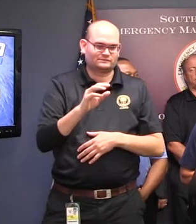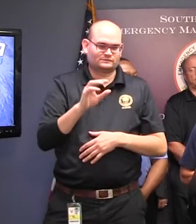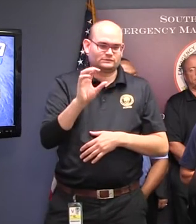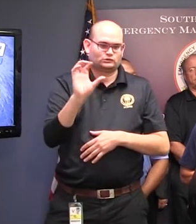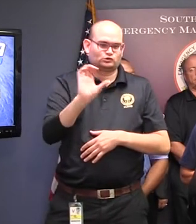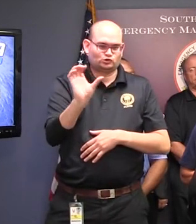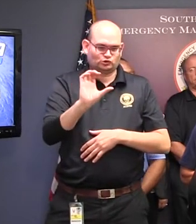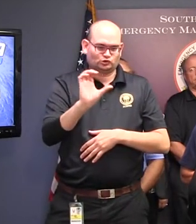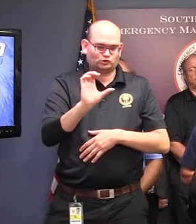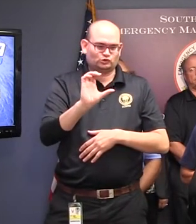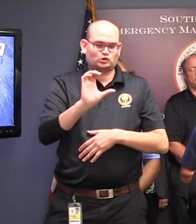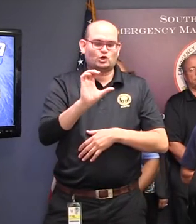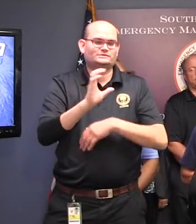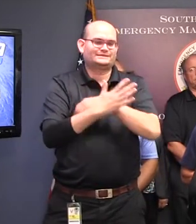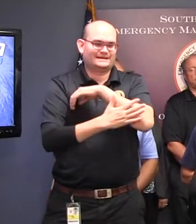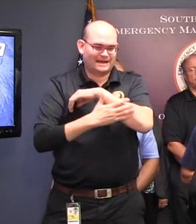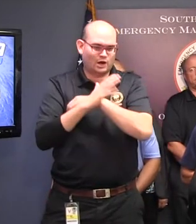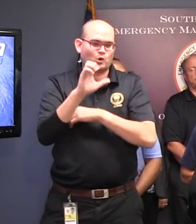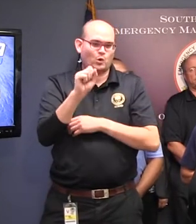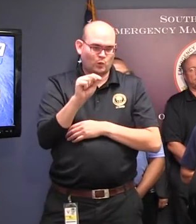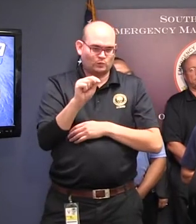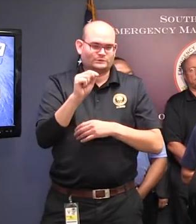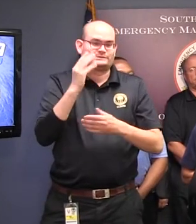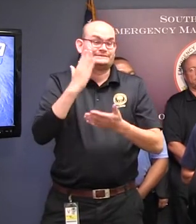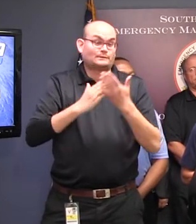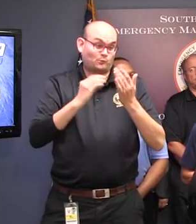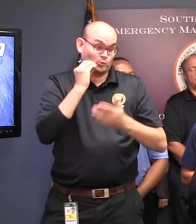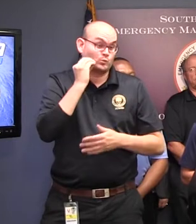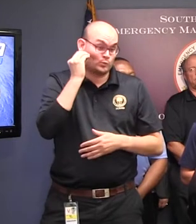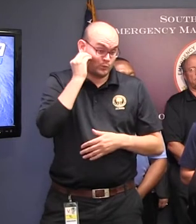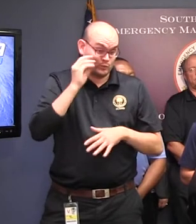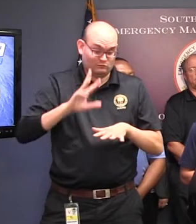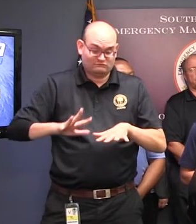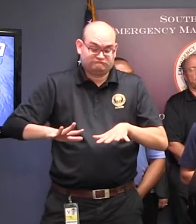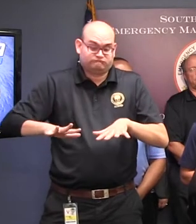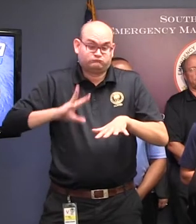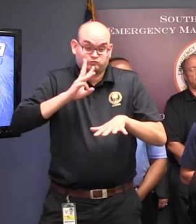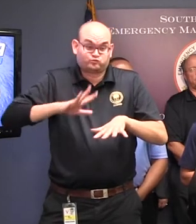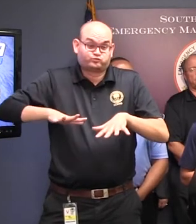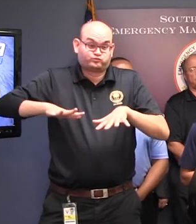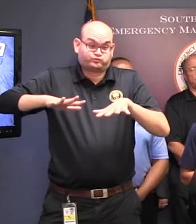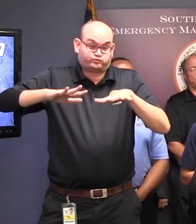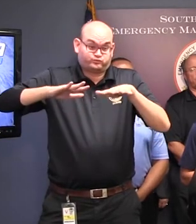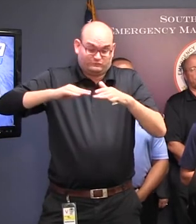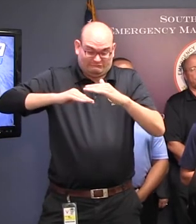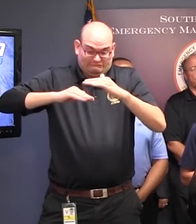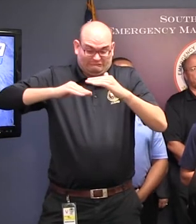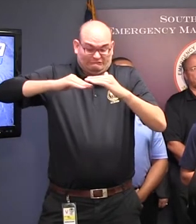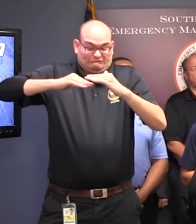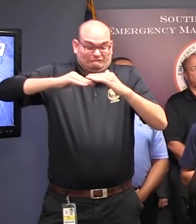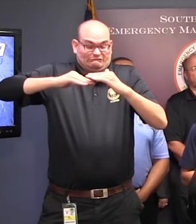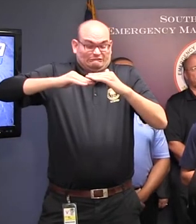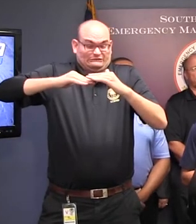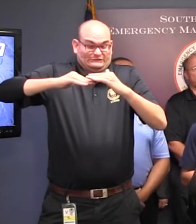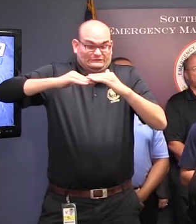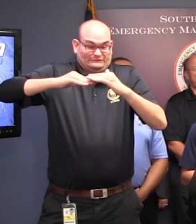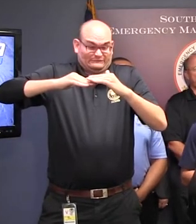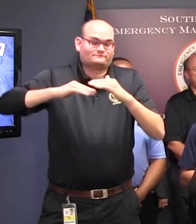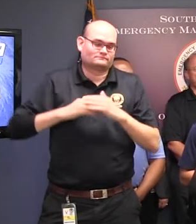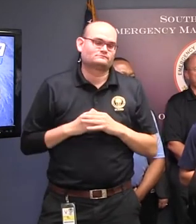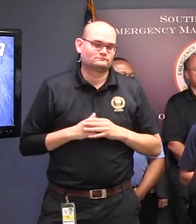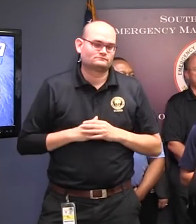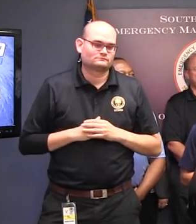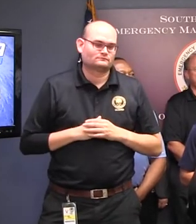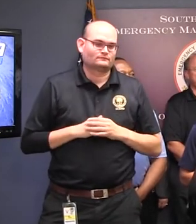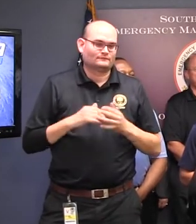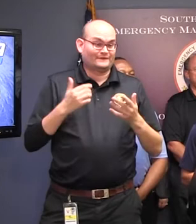reports of homes potentially being undermined from the rising water levels there. Normal flood prone locations, but right now there are already